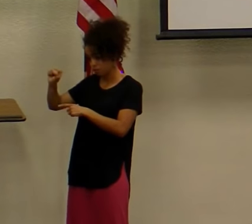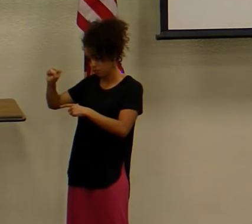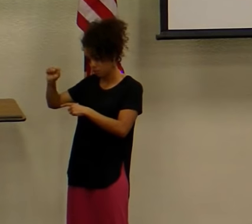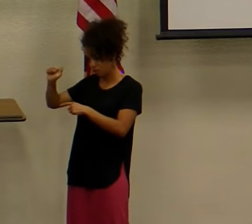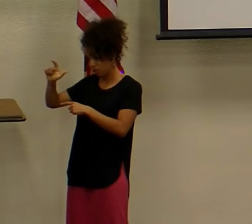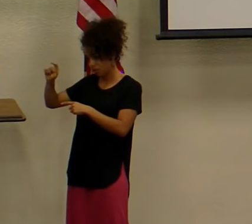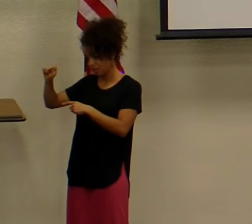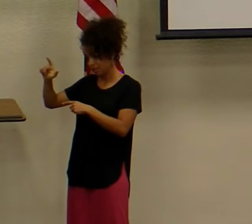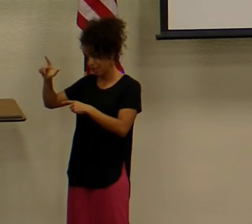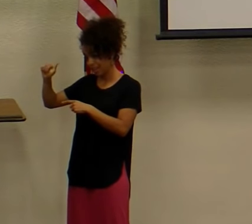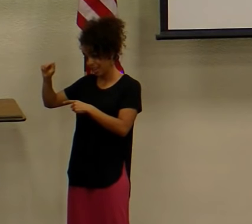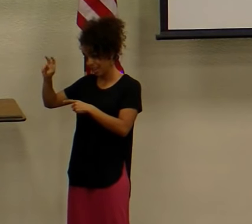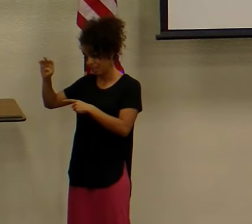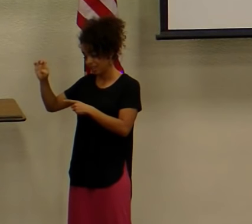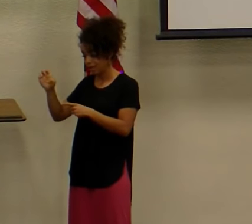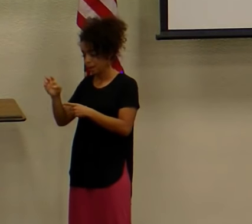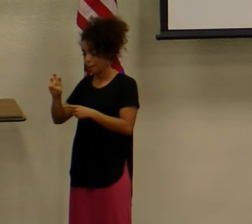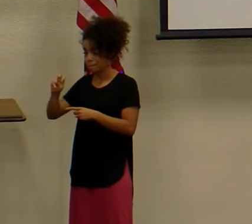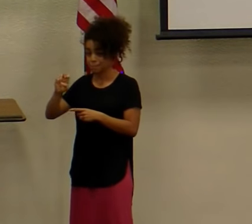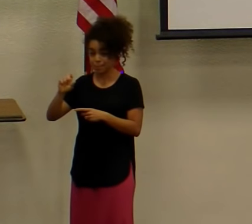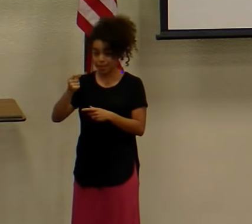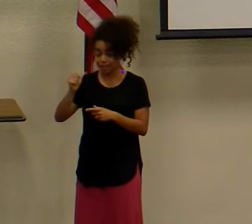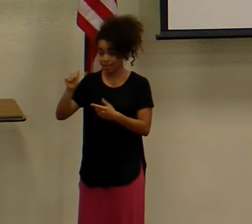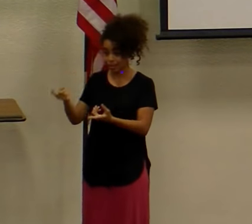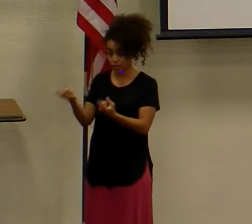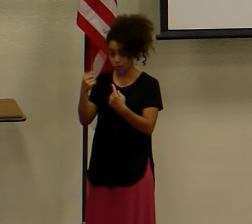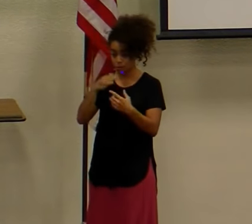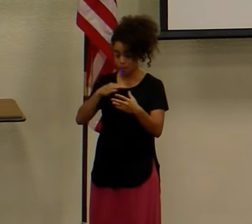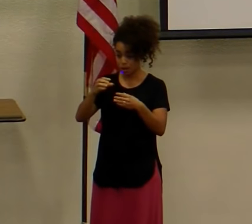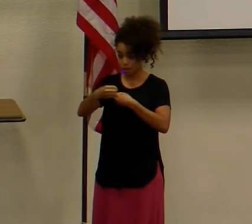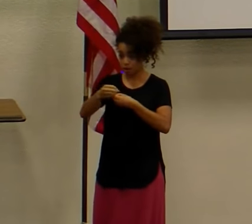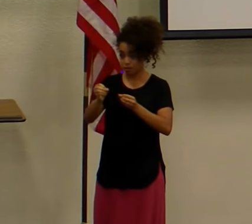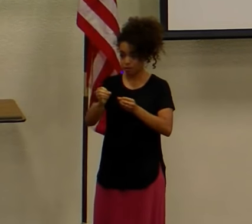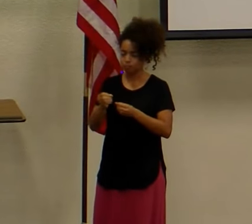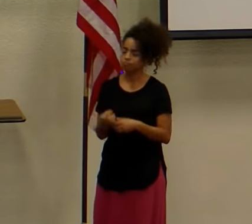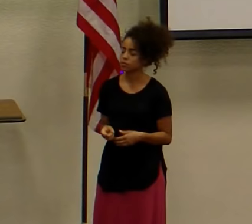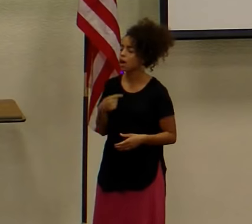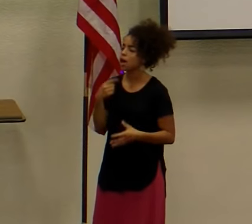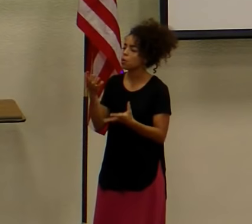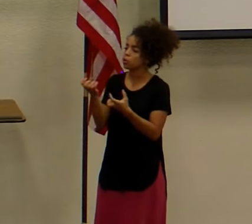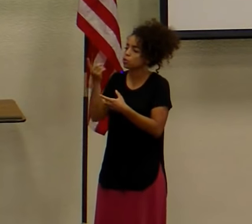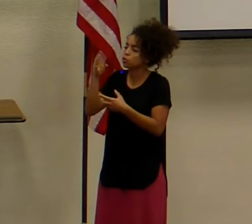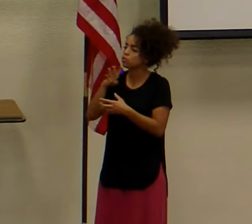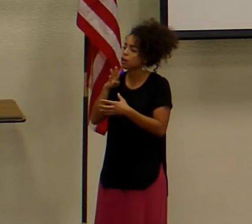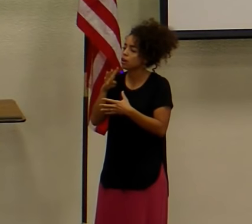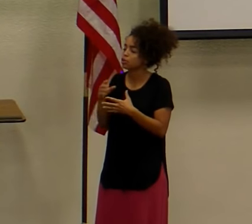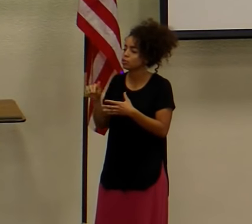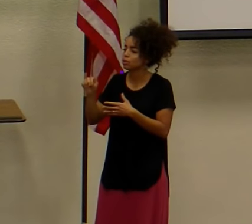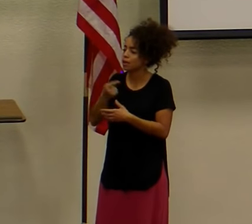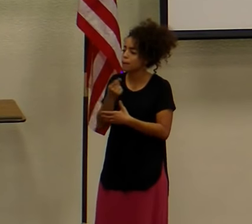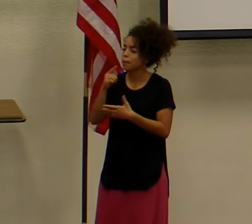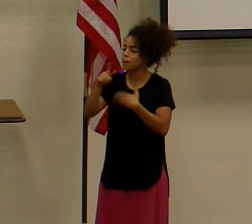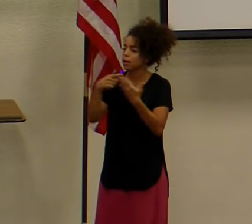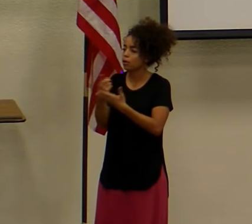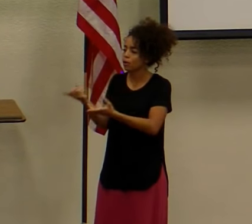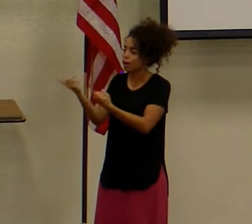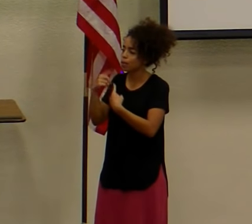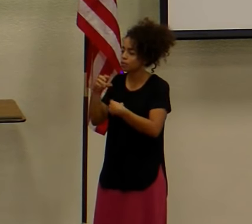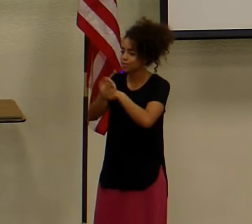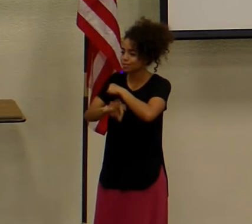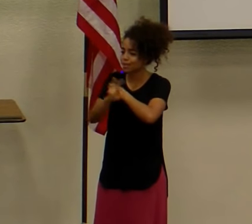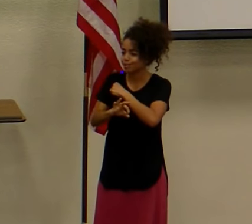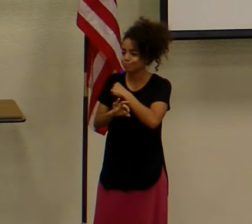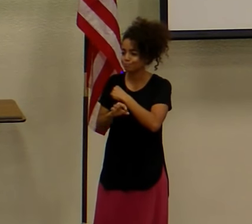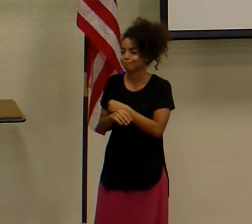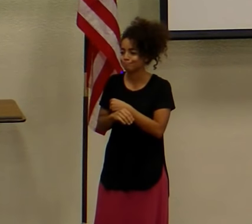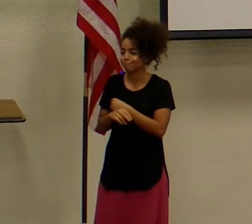office and she said, I want you to talk to Andrew about coming to Sunset. And I think that that's just an amazing sign of the